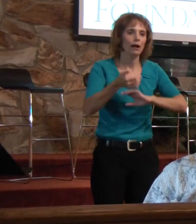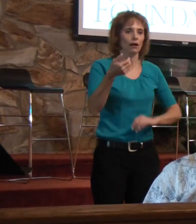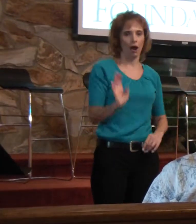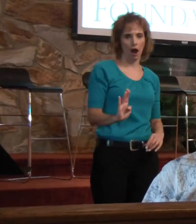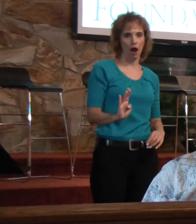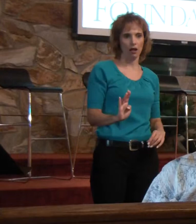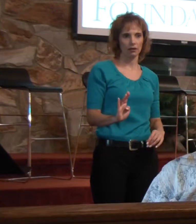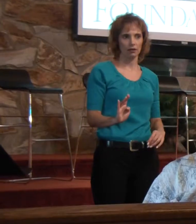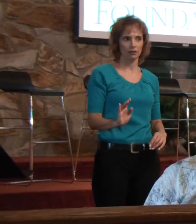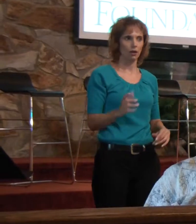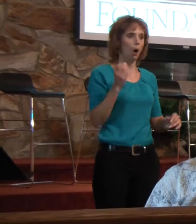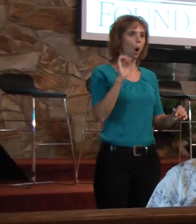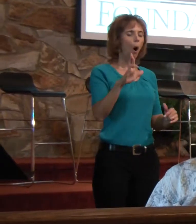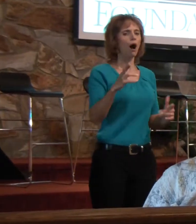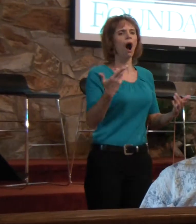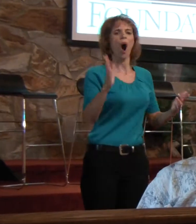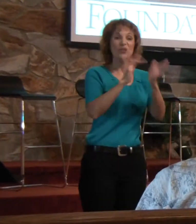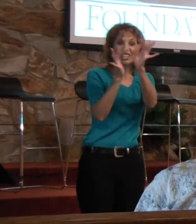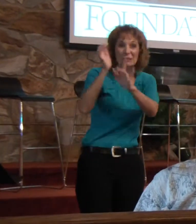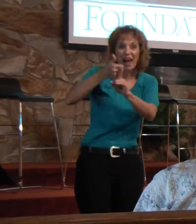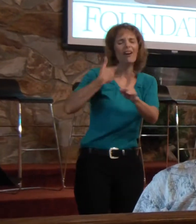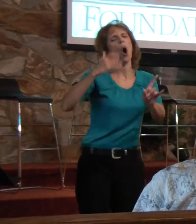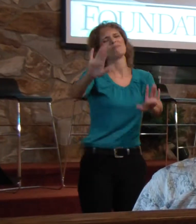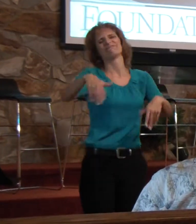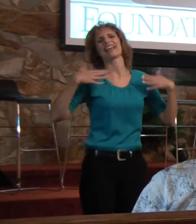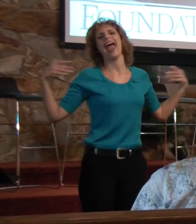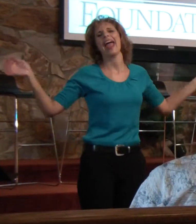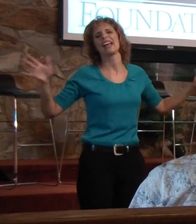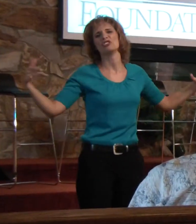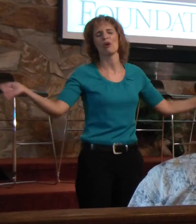Or that Jesus is just an angel. He's not God.